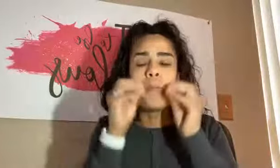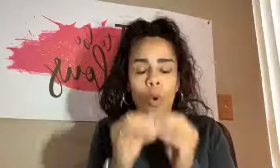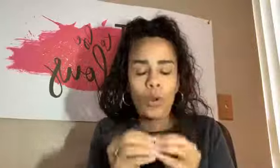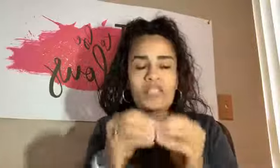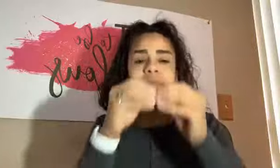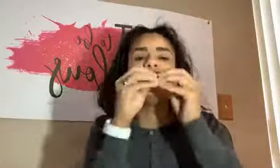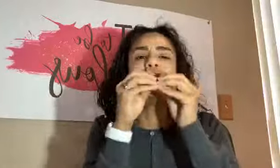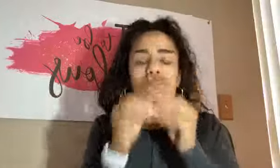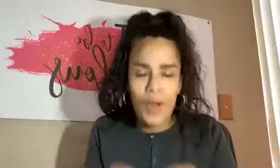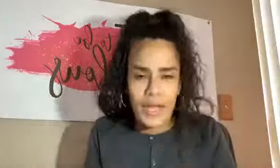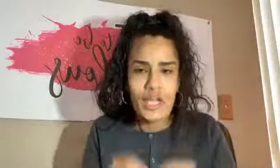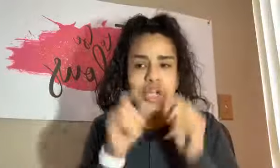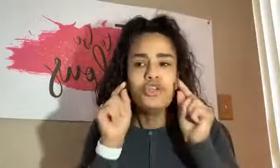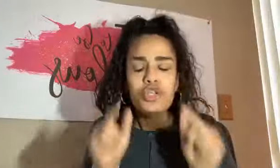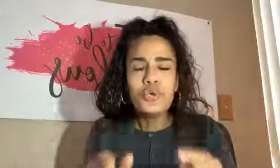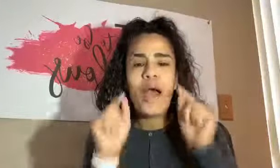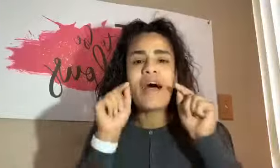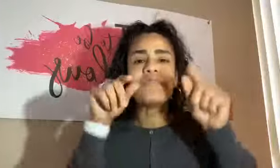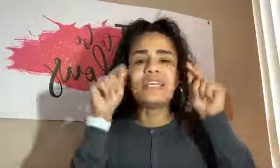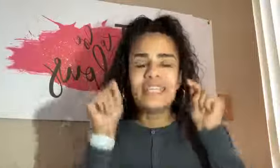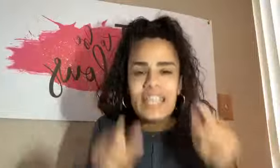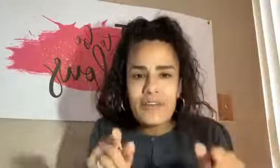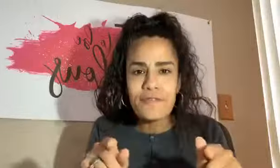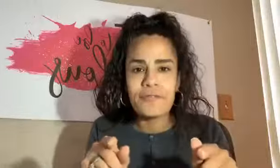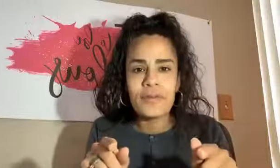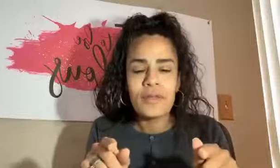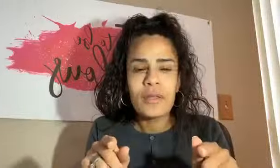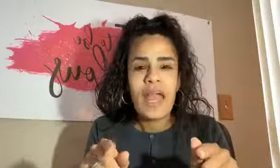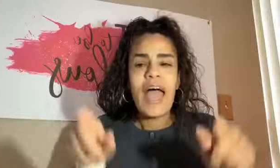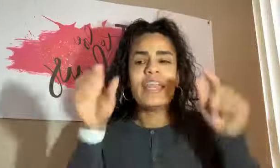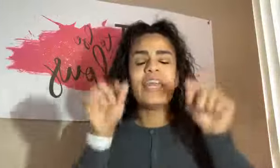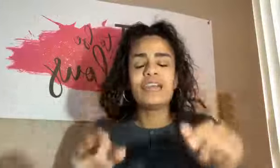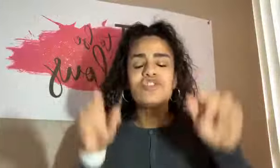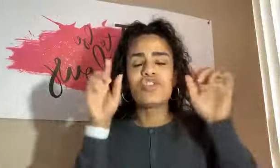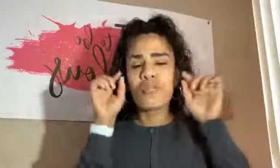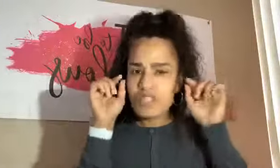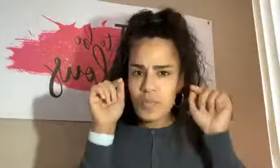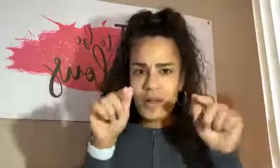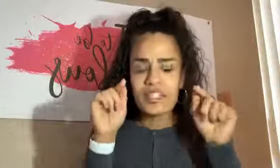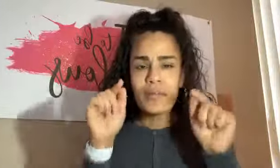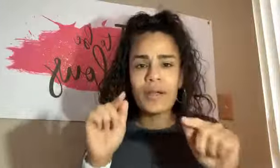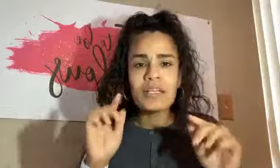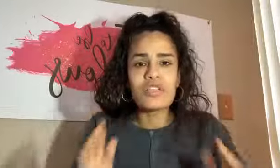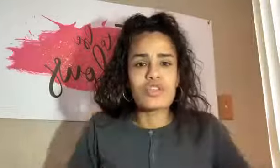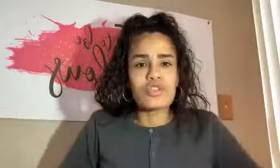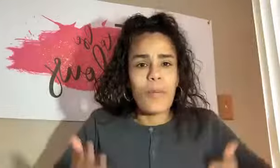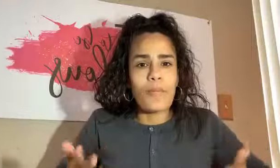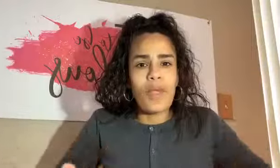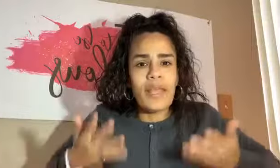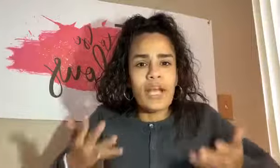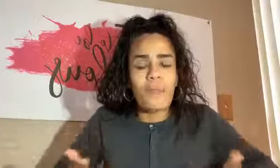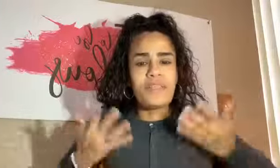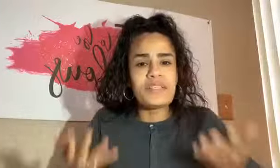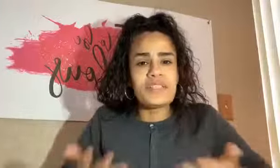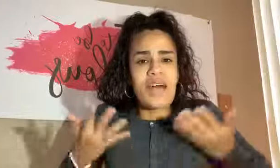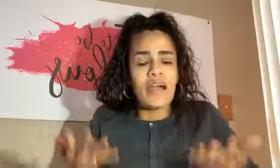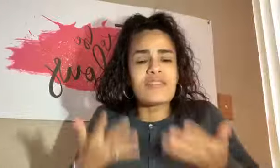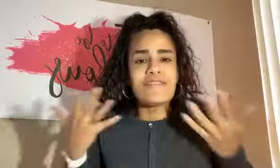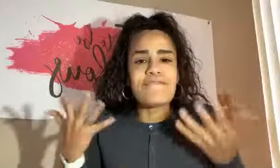born to be great. You have a gift and it is your responsibility to start bringing up these desires and